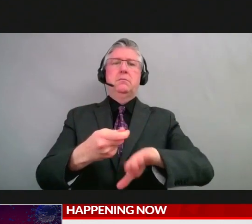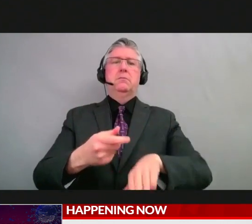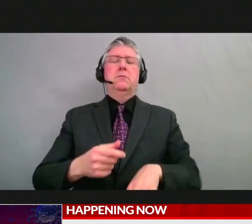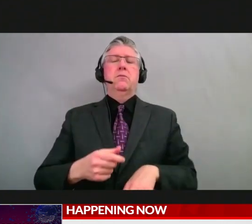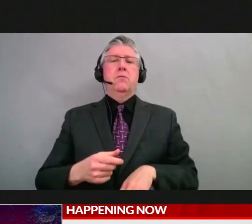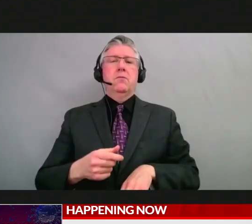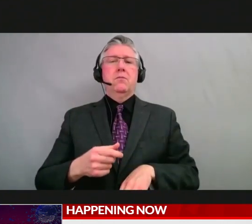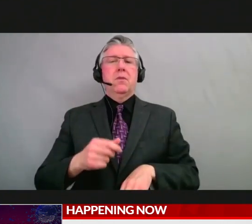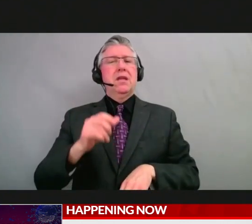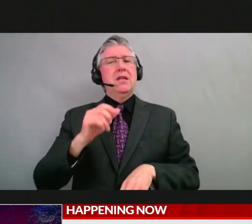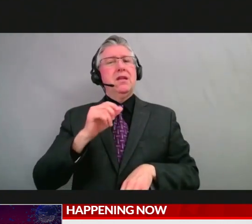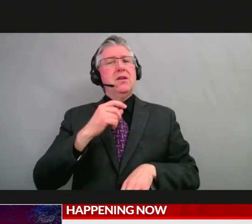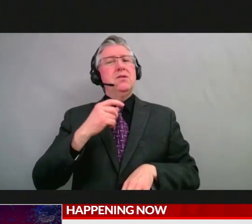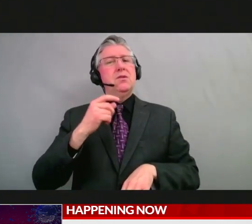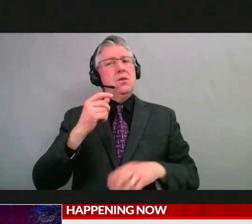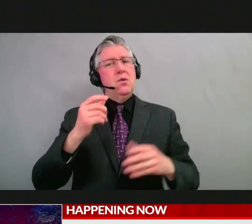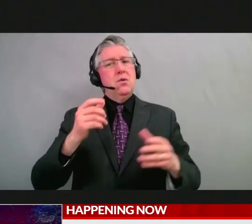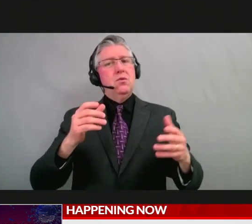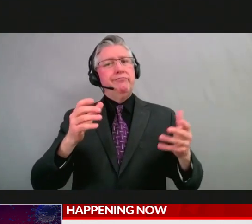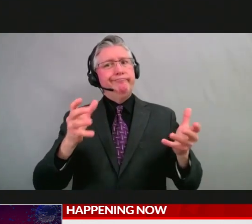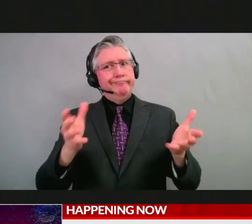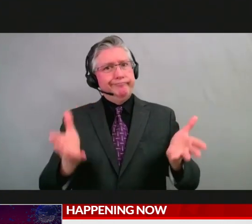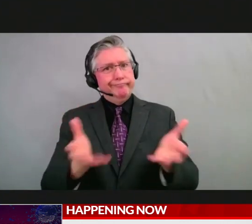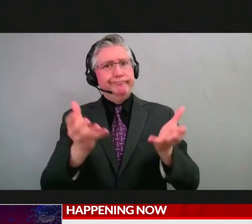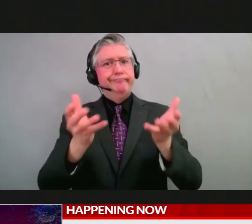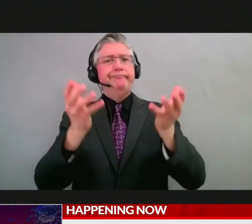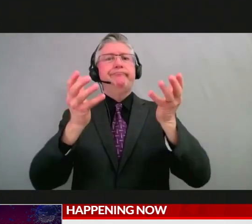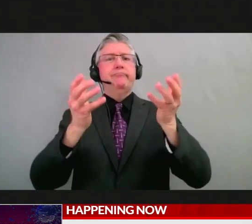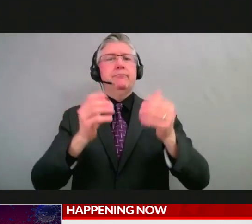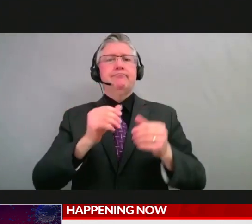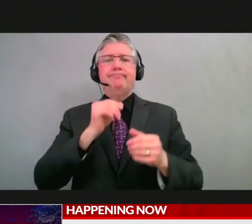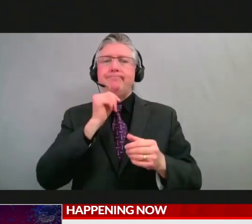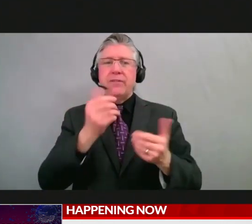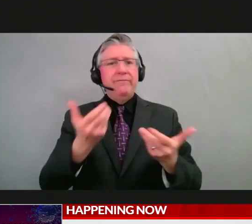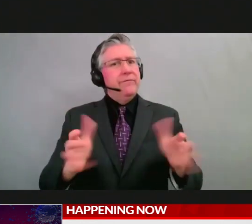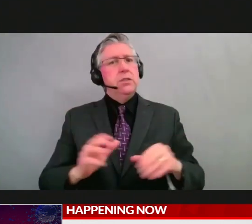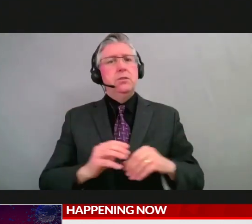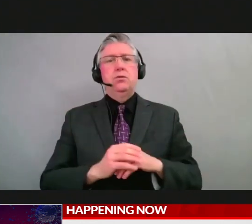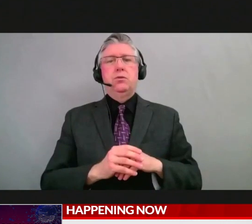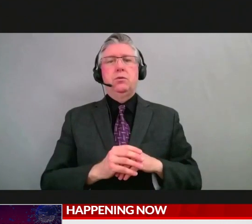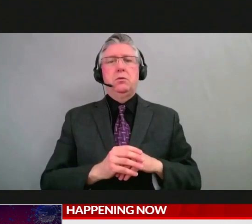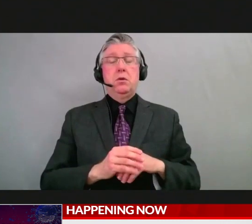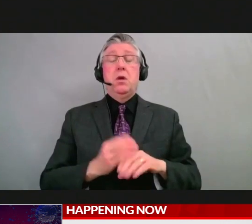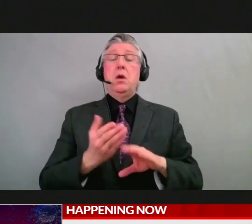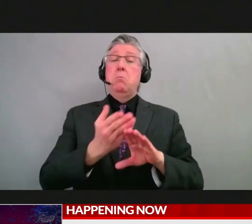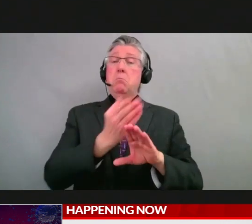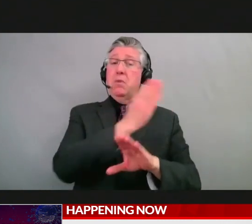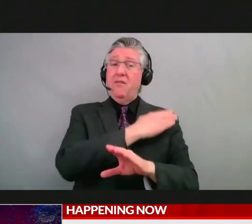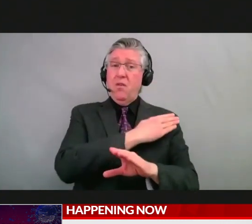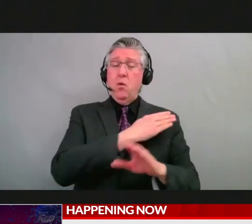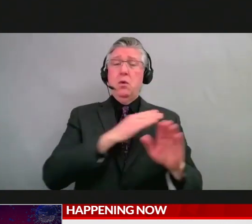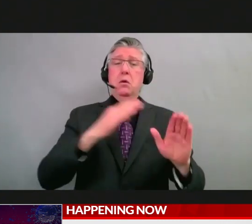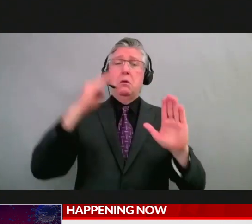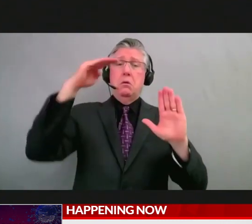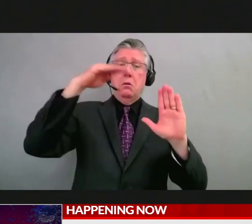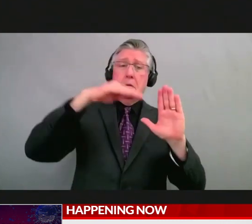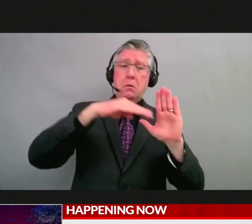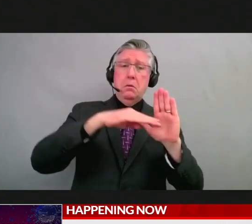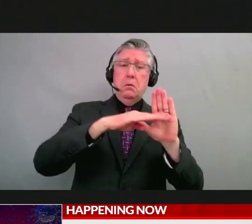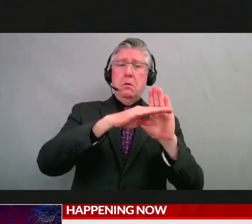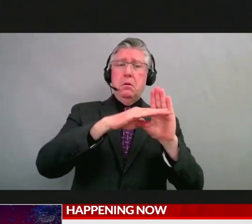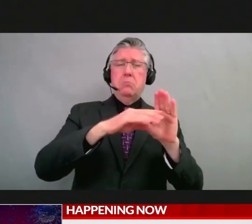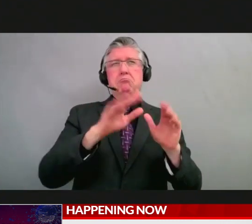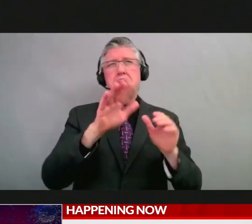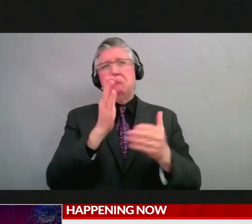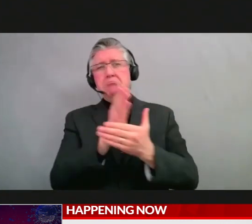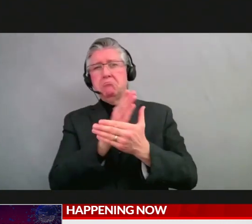with getting those numbers down to put it in perspective. The numbers that we saw between waves of illness have been closer to 200 or 300. And